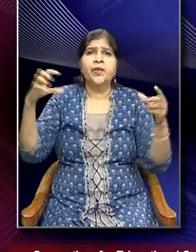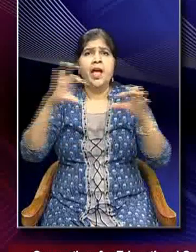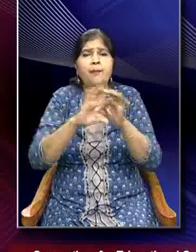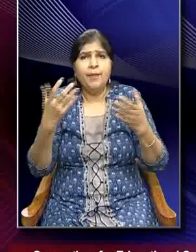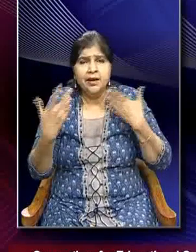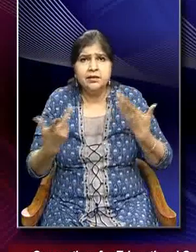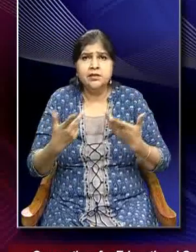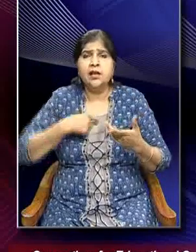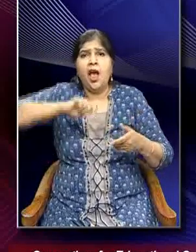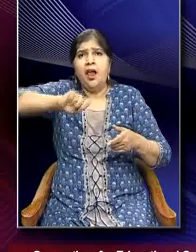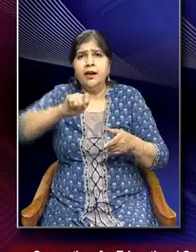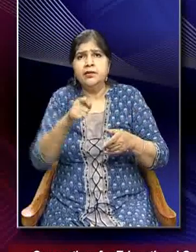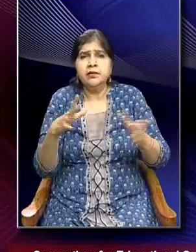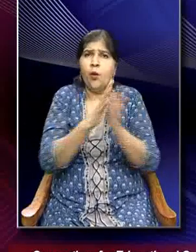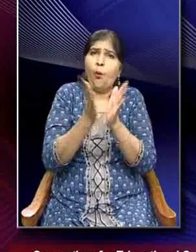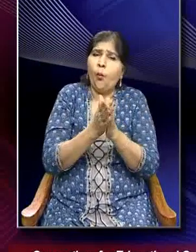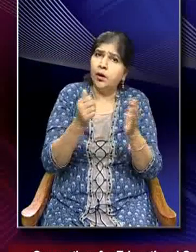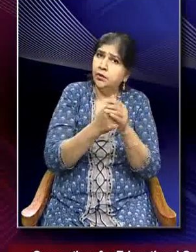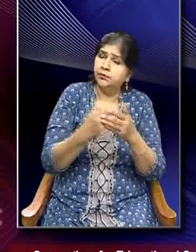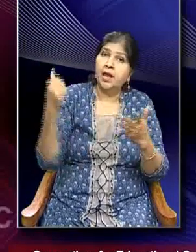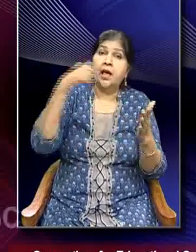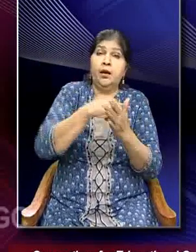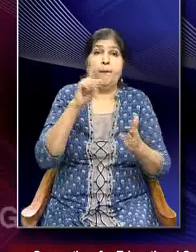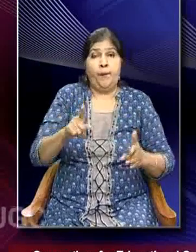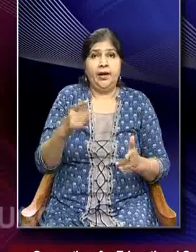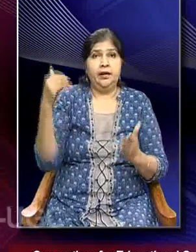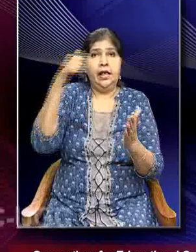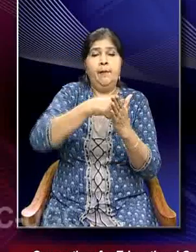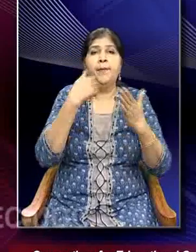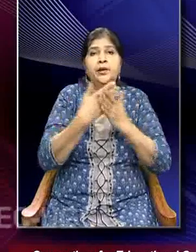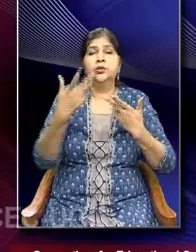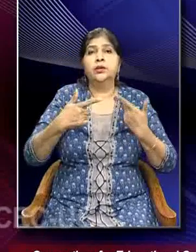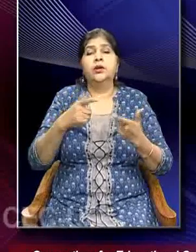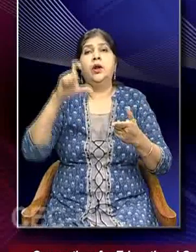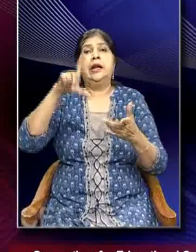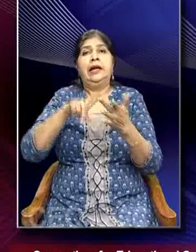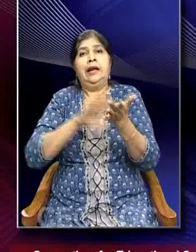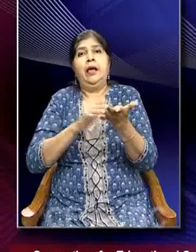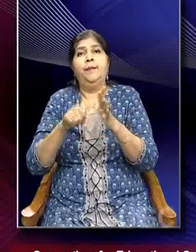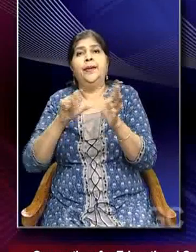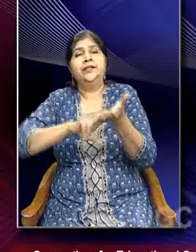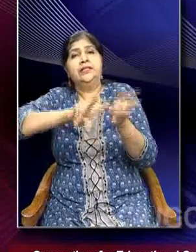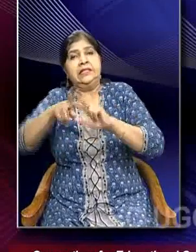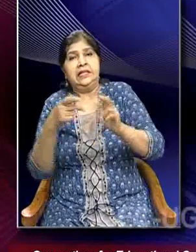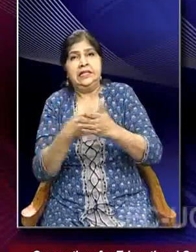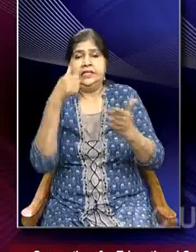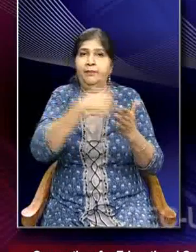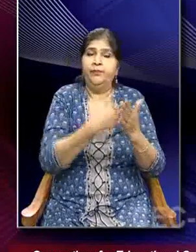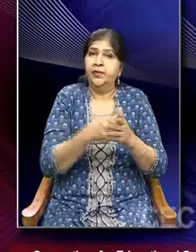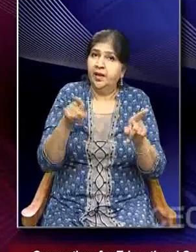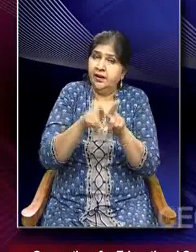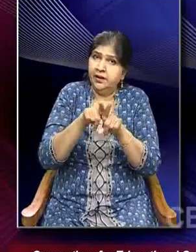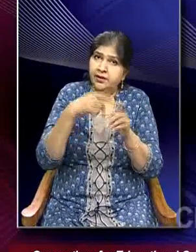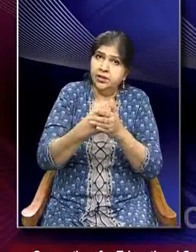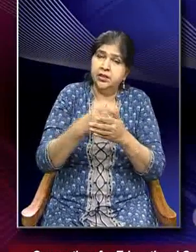devices. All of them have an important impact on climate change because of their related